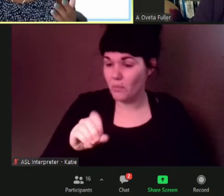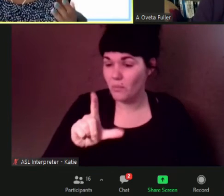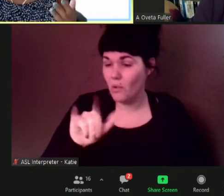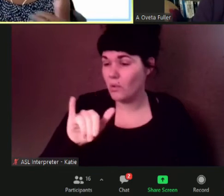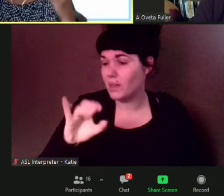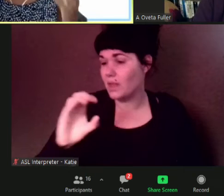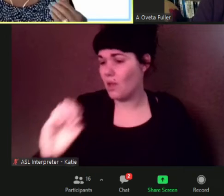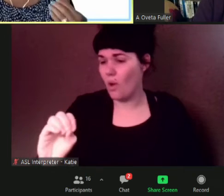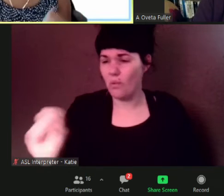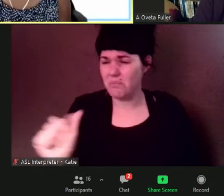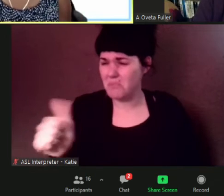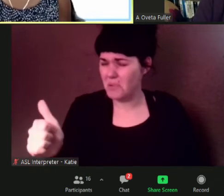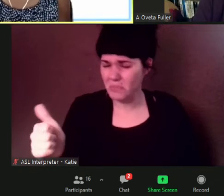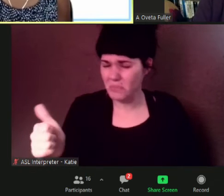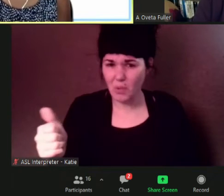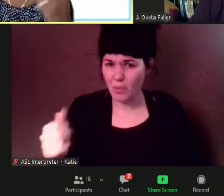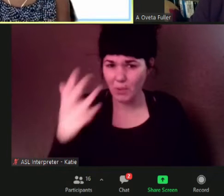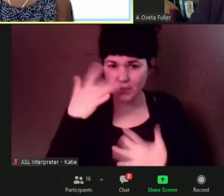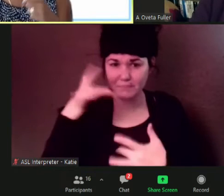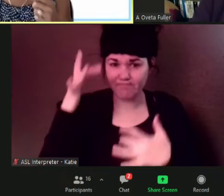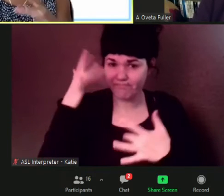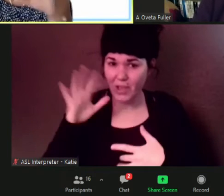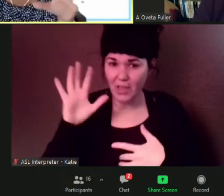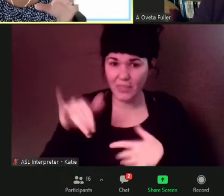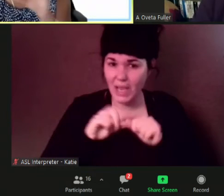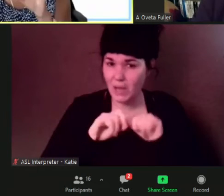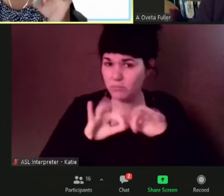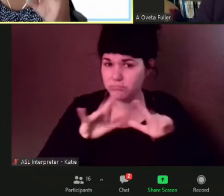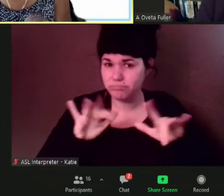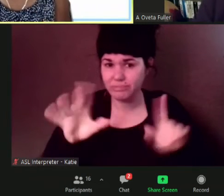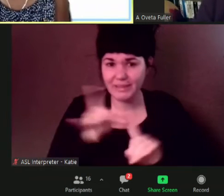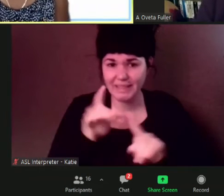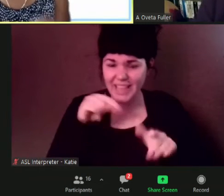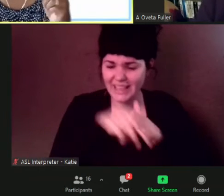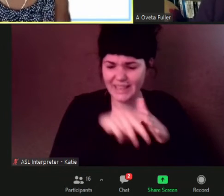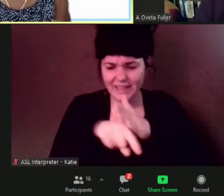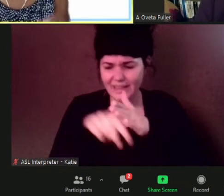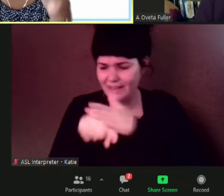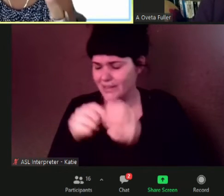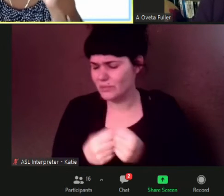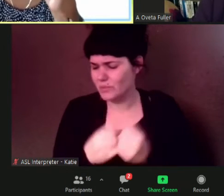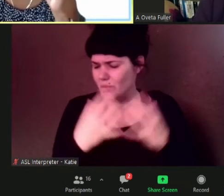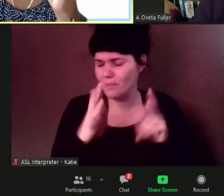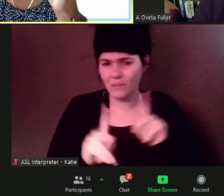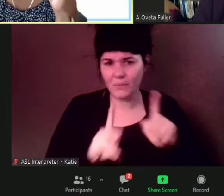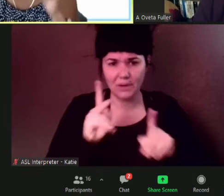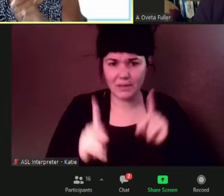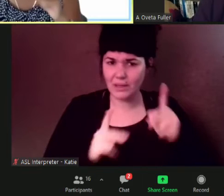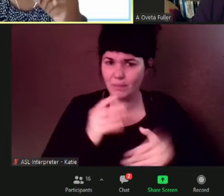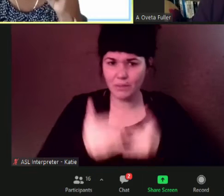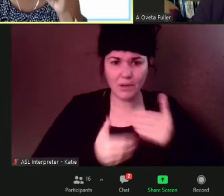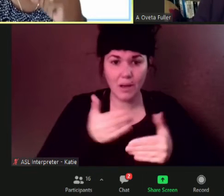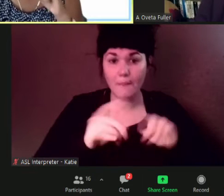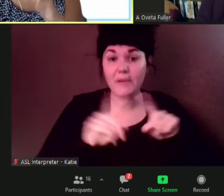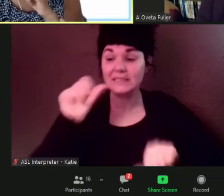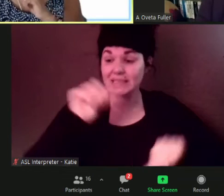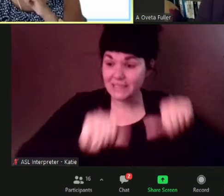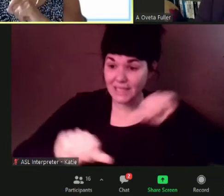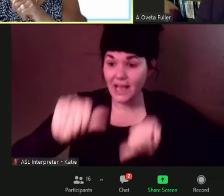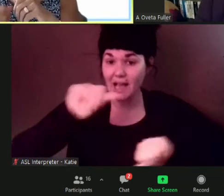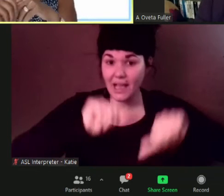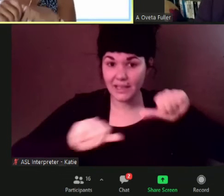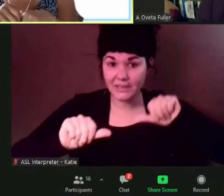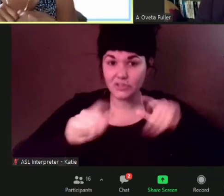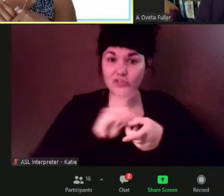science through science um and immunizations i.e vaccinations we changed that uh dr cunningham one last